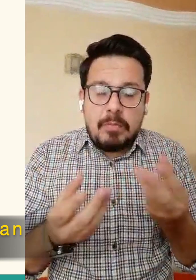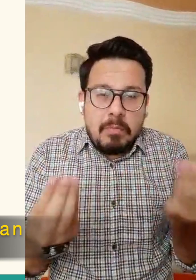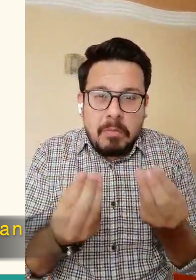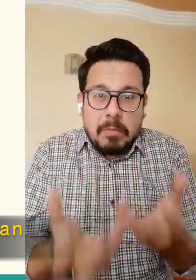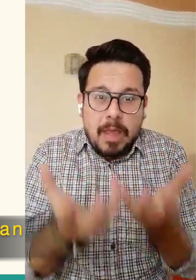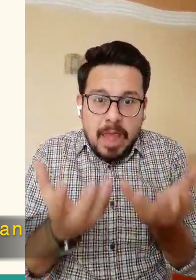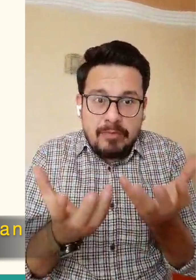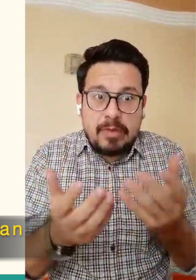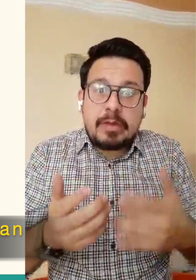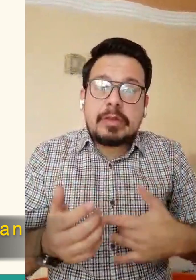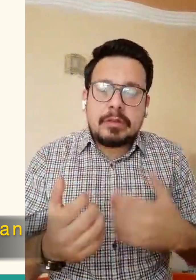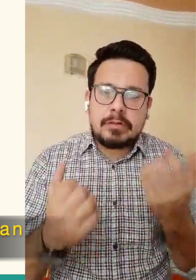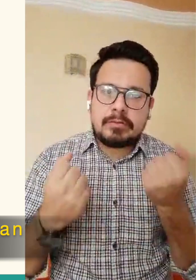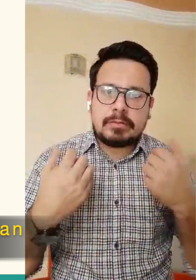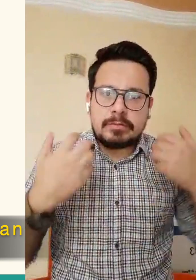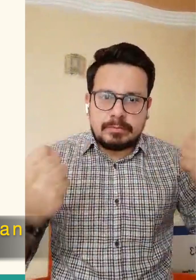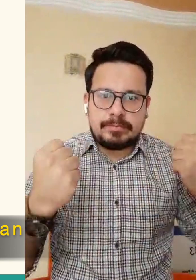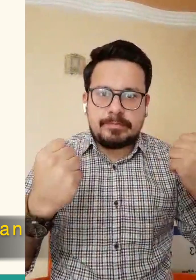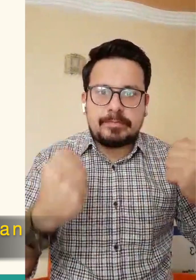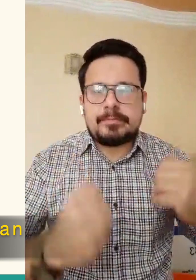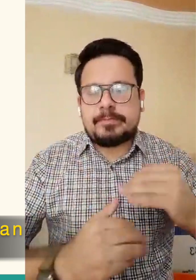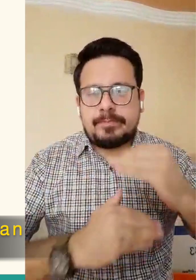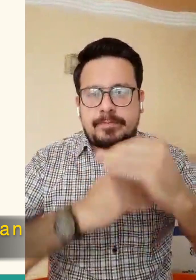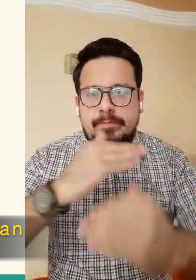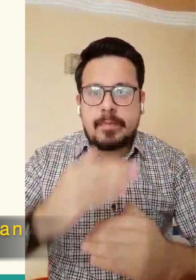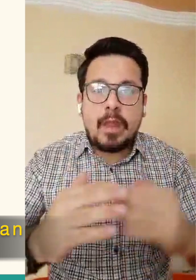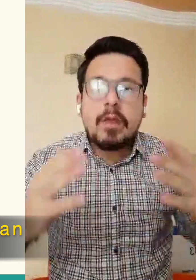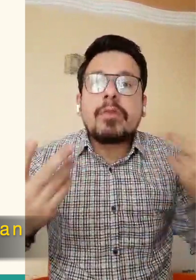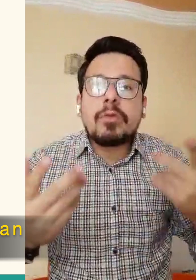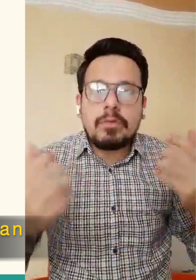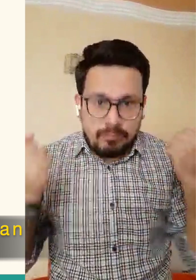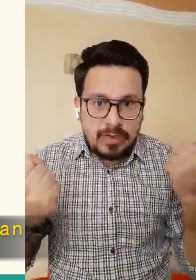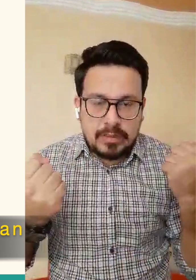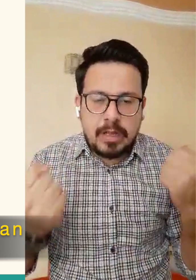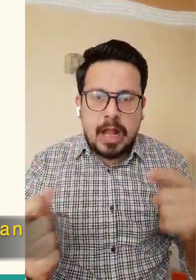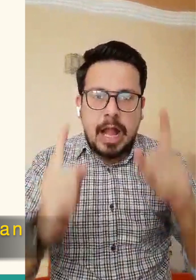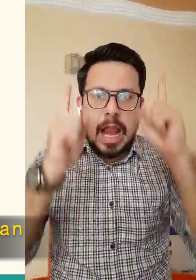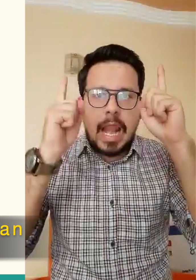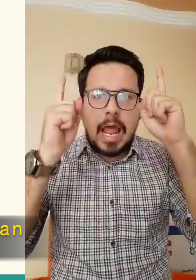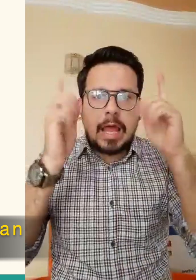our daily tasks and increase our worship